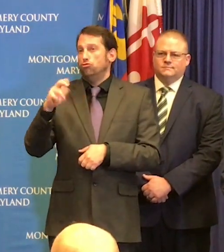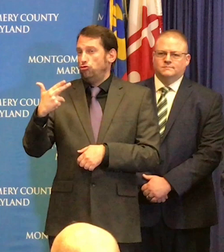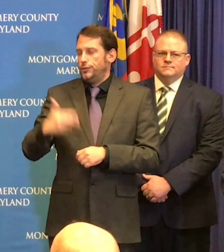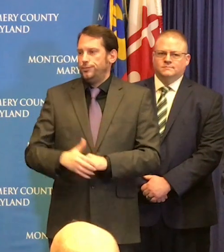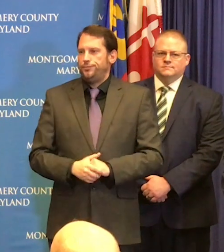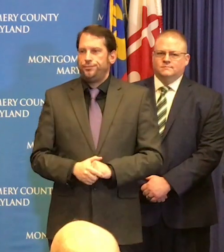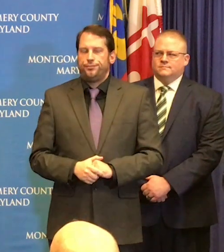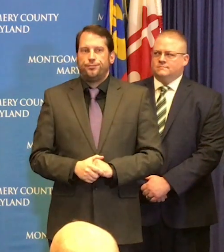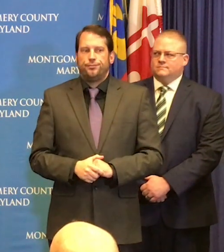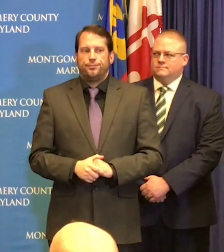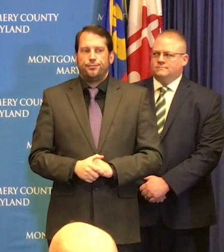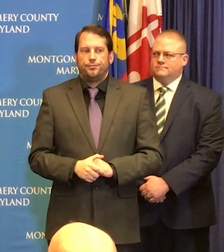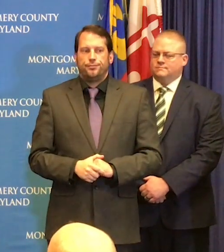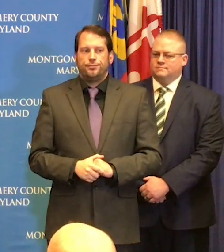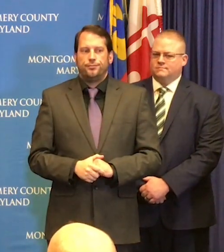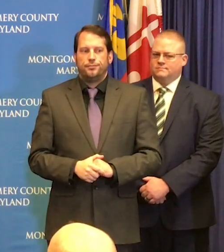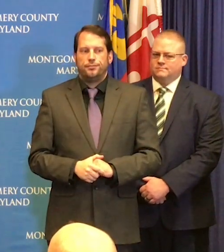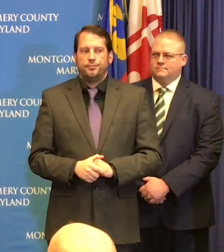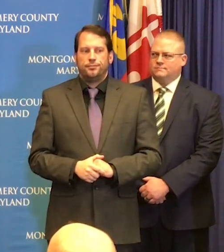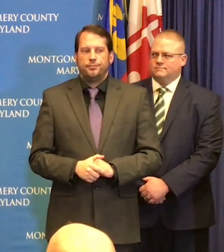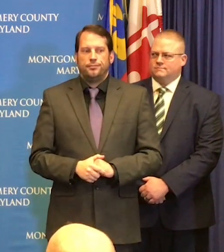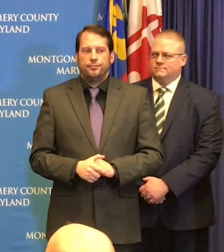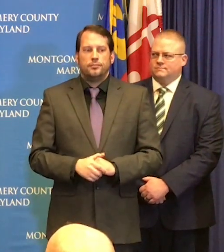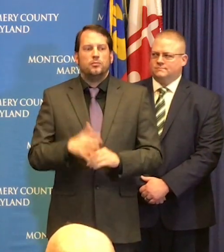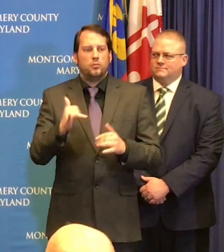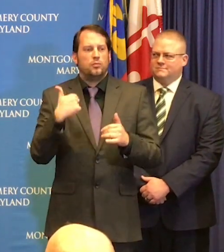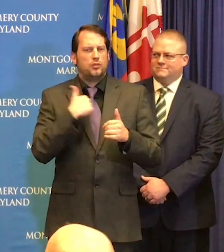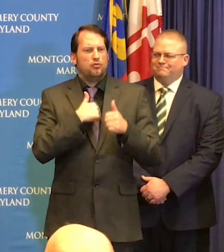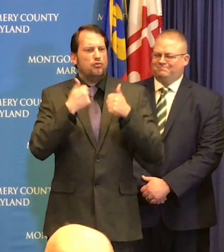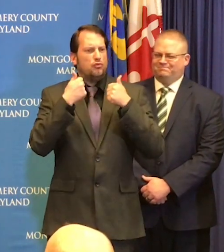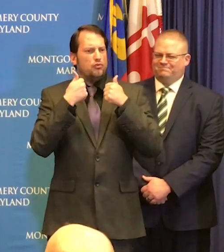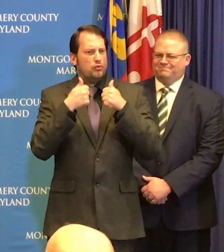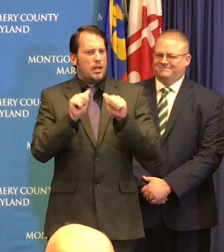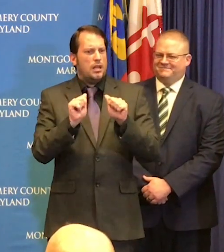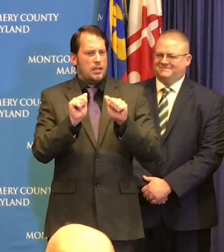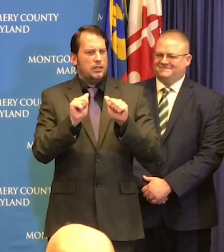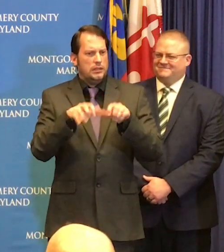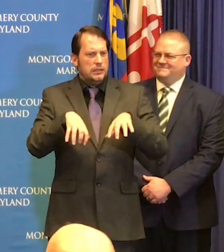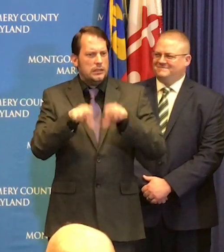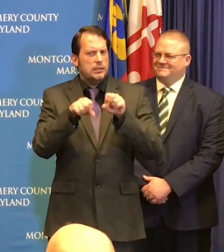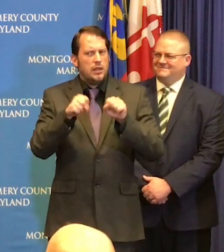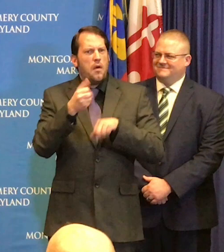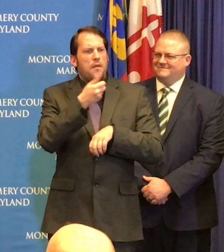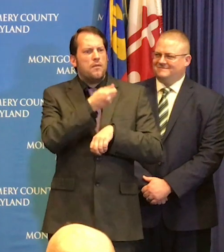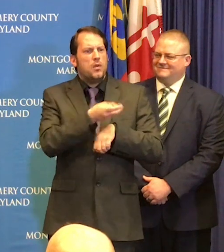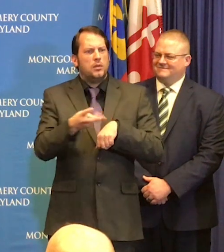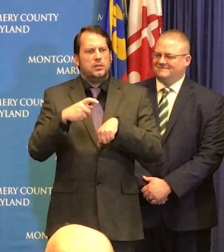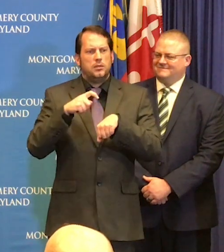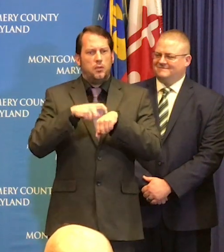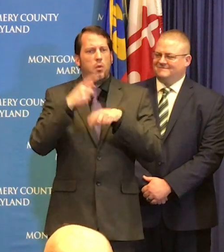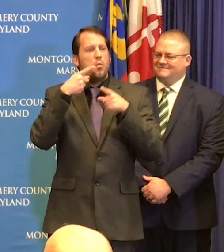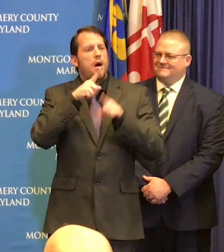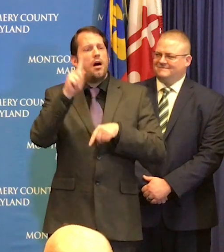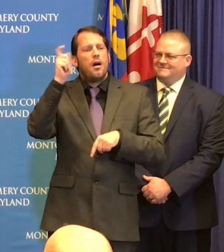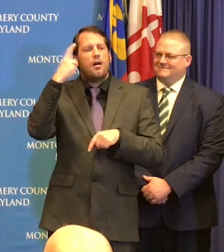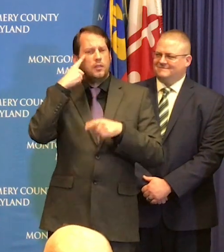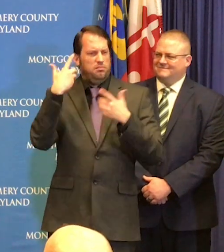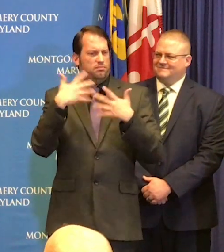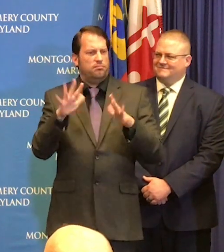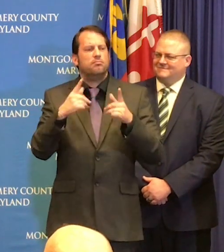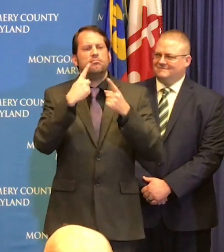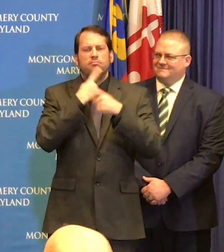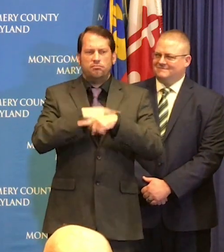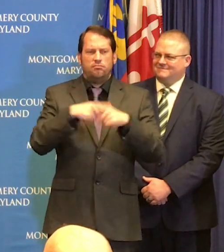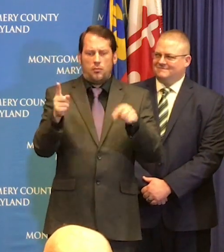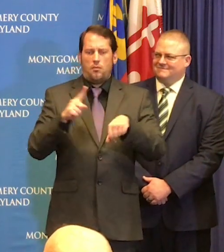So we tried a couple times today to do a press event and then when the governor announced that he was doing a four o'clock press